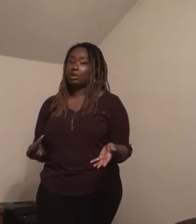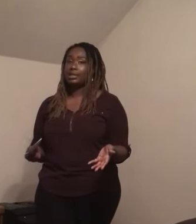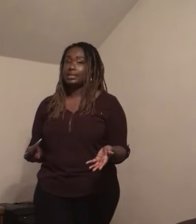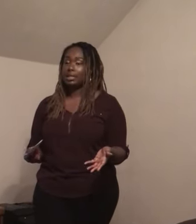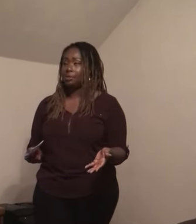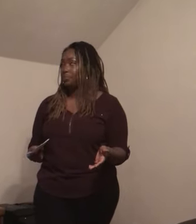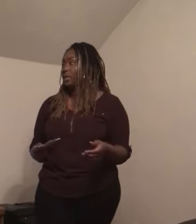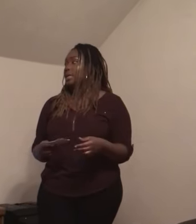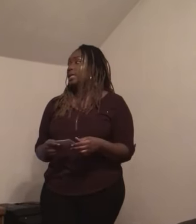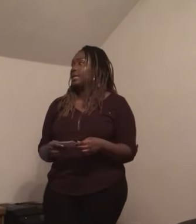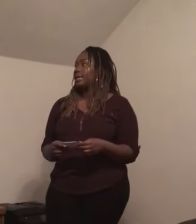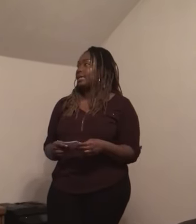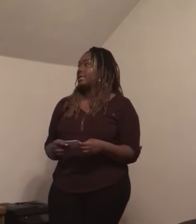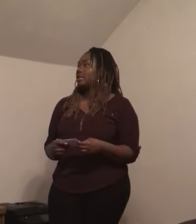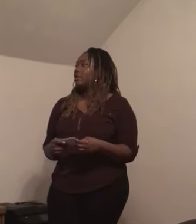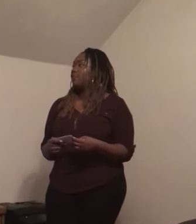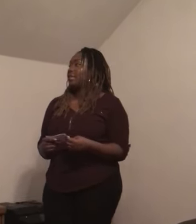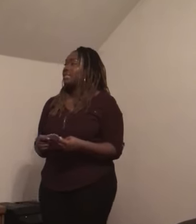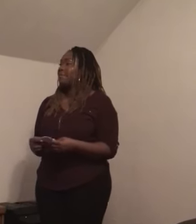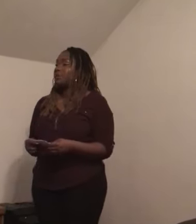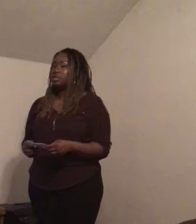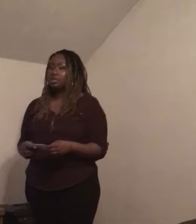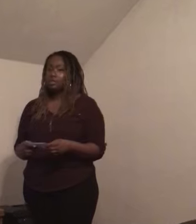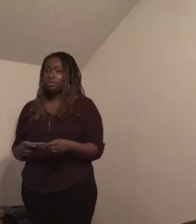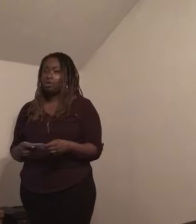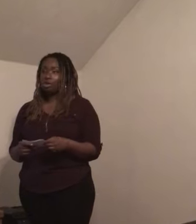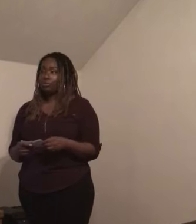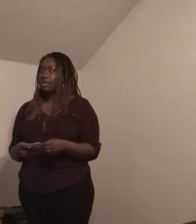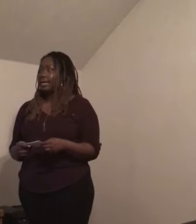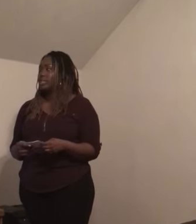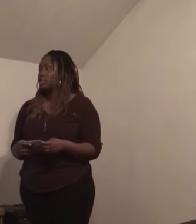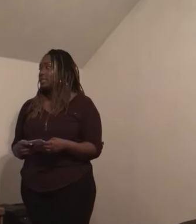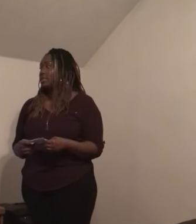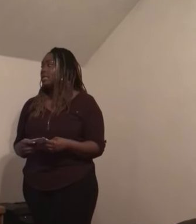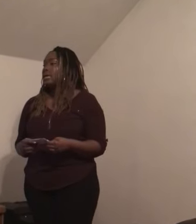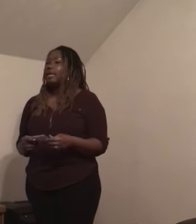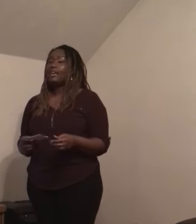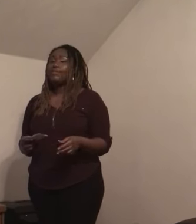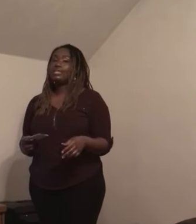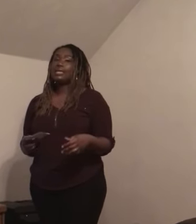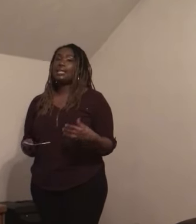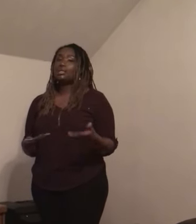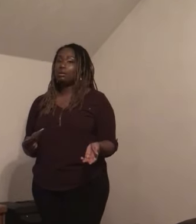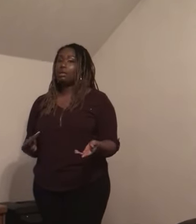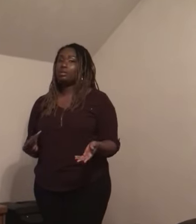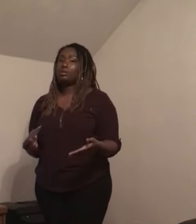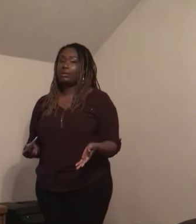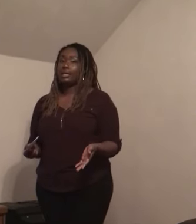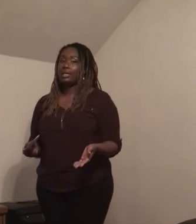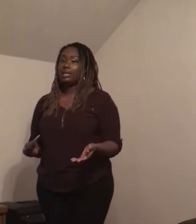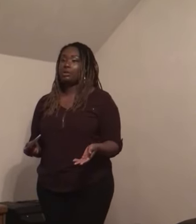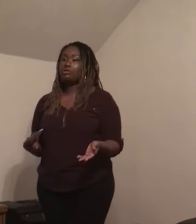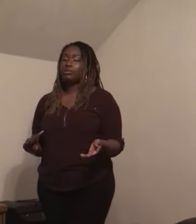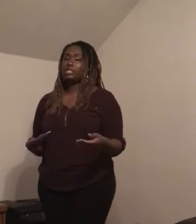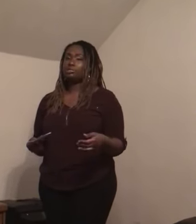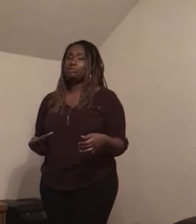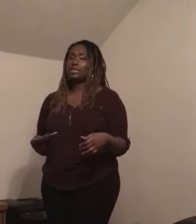there are some. And for example, use total communication. Communication, if it's not taught correctly or it's used